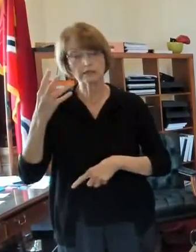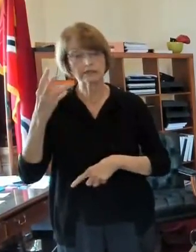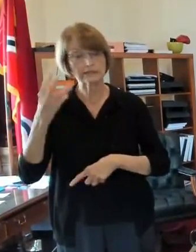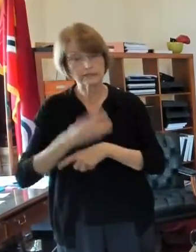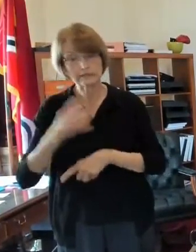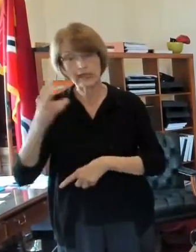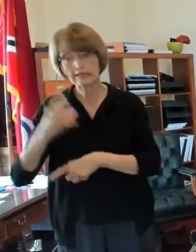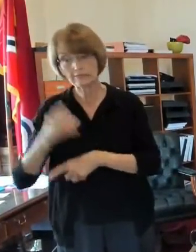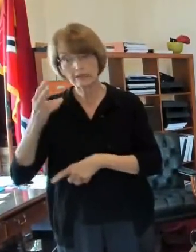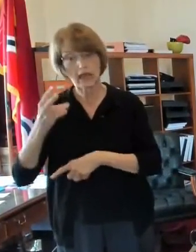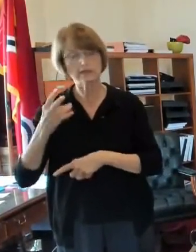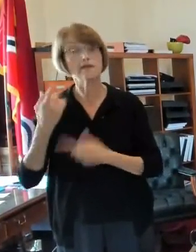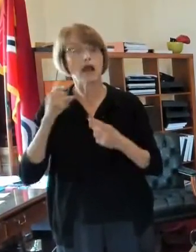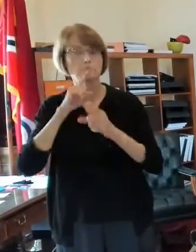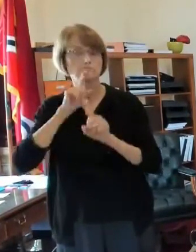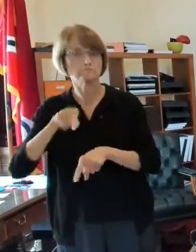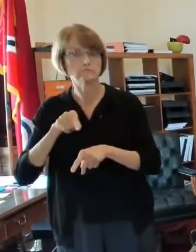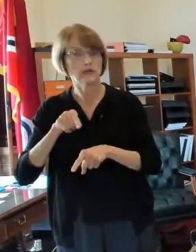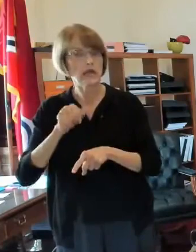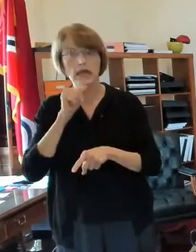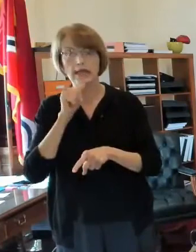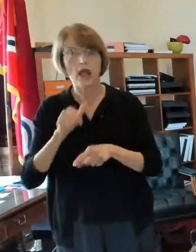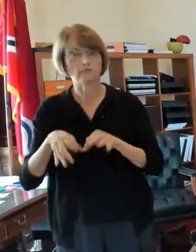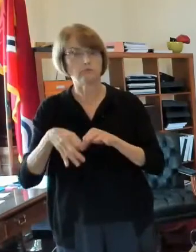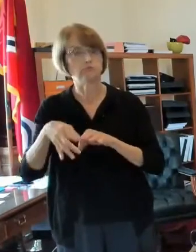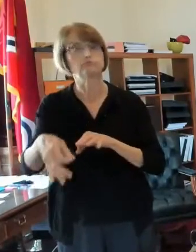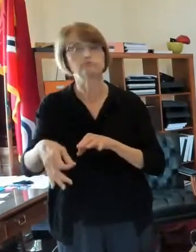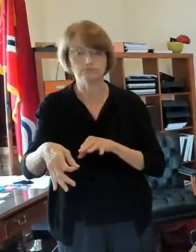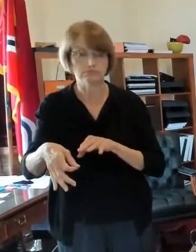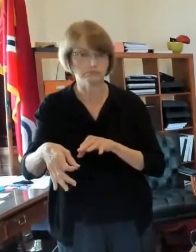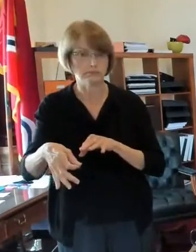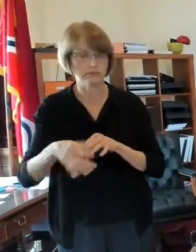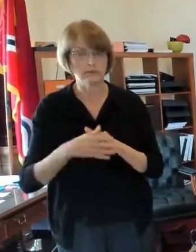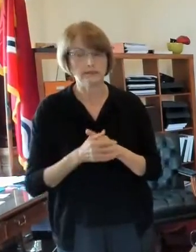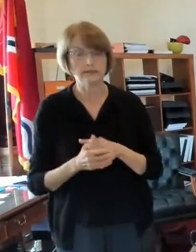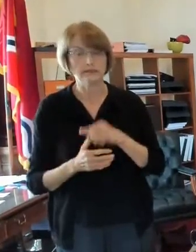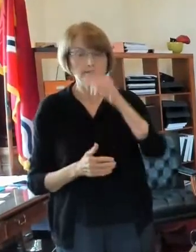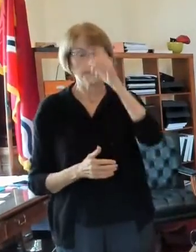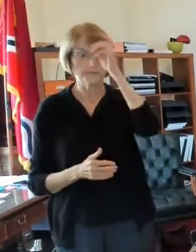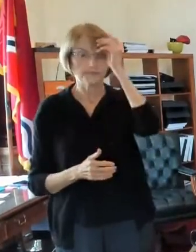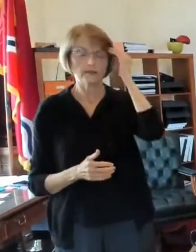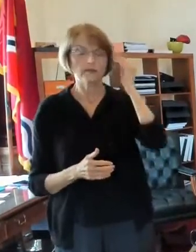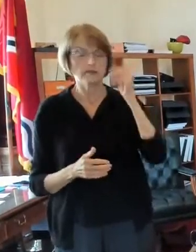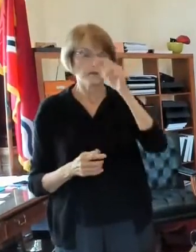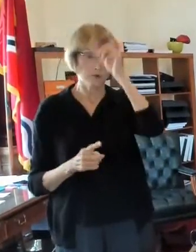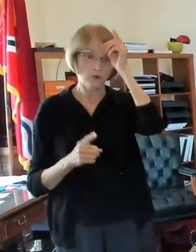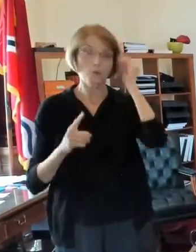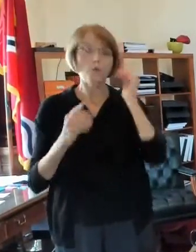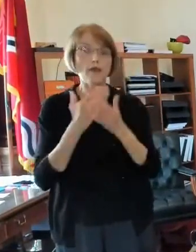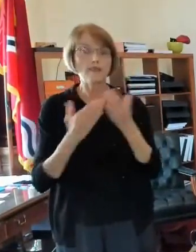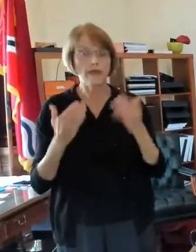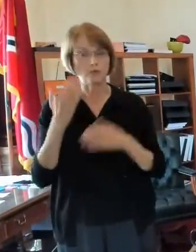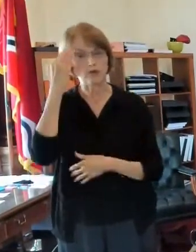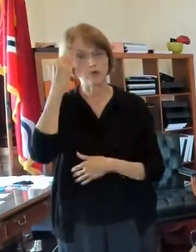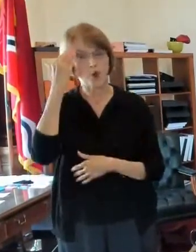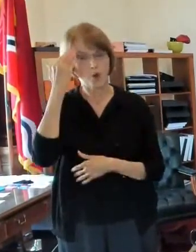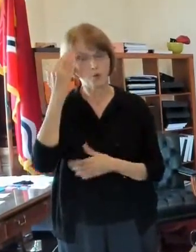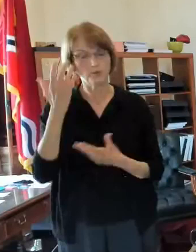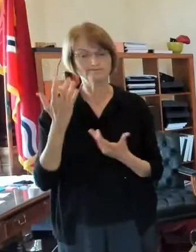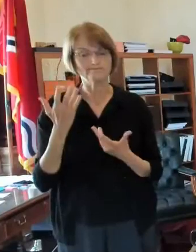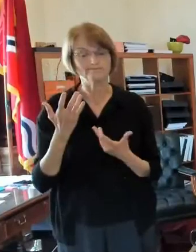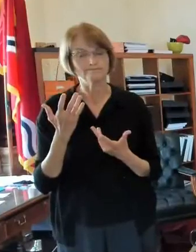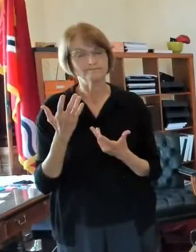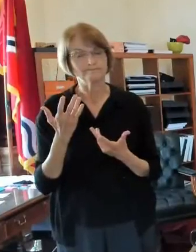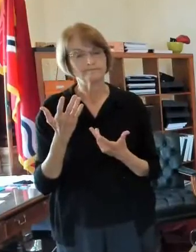older than that now one of the things that we know is that we still may be receiving